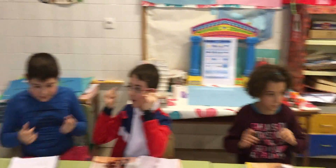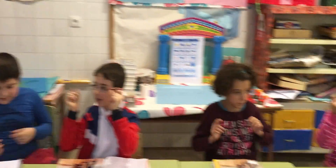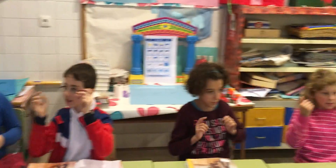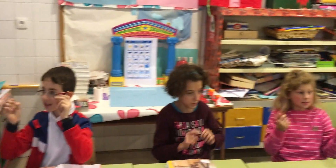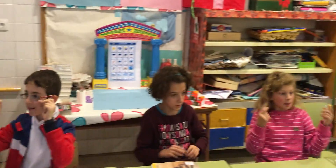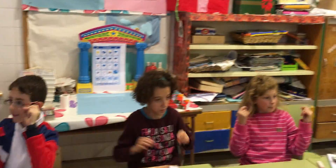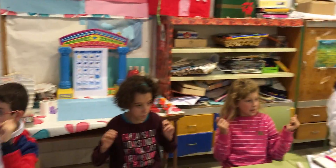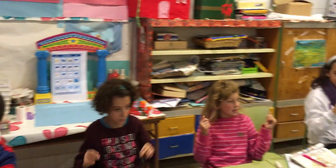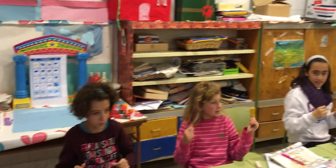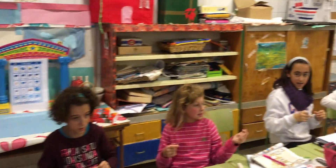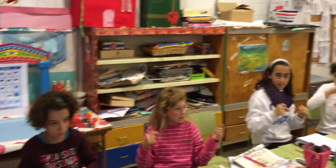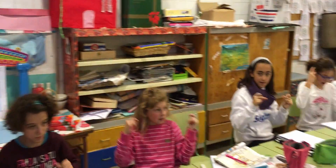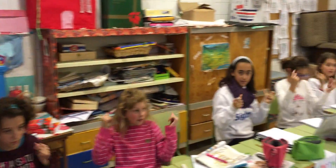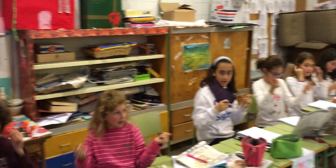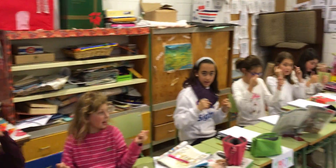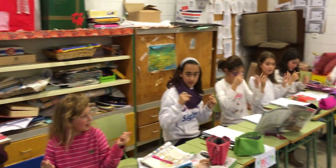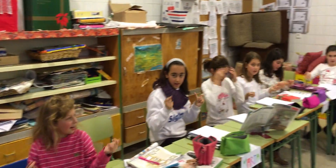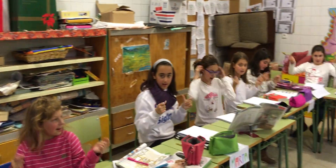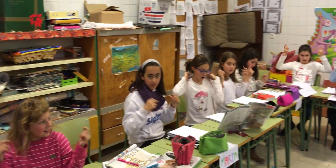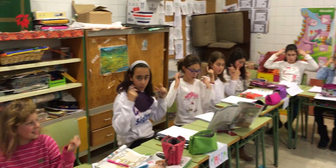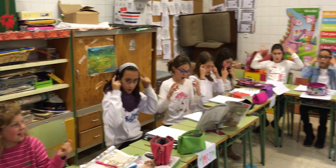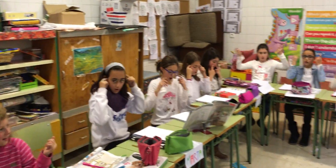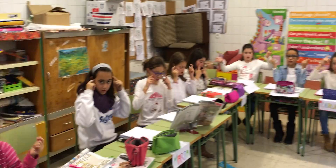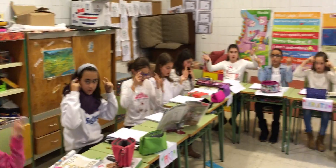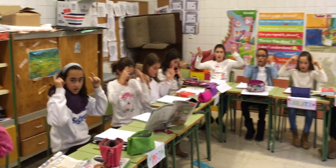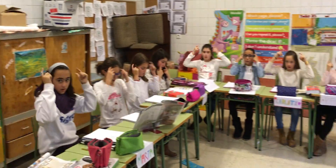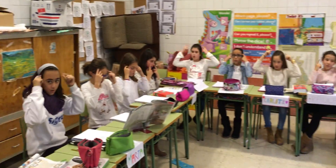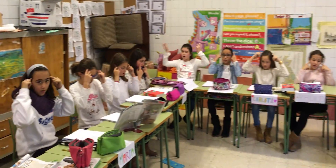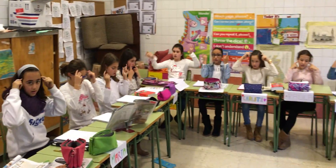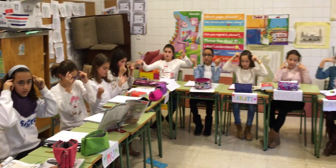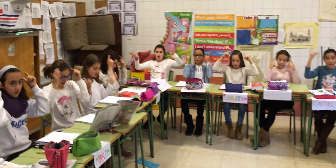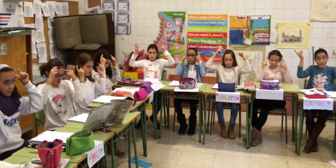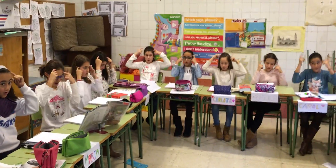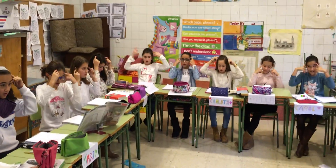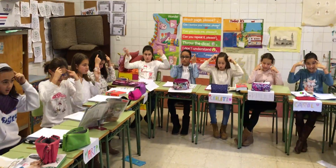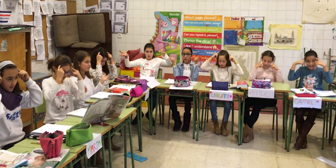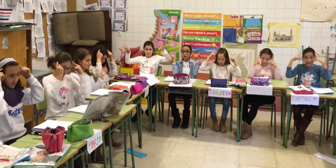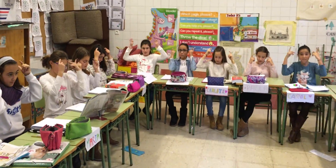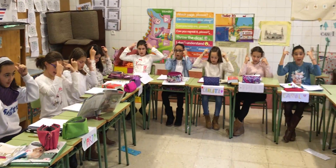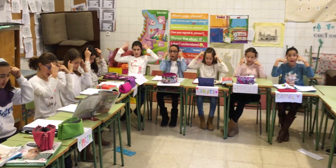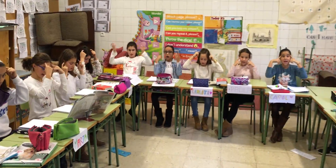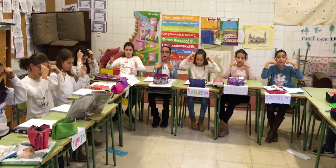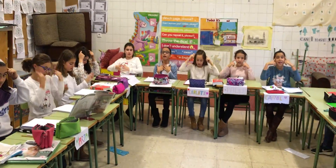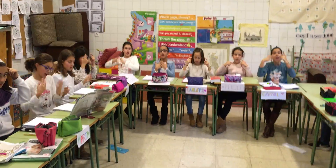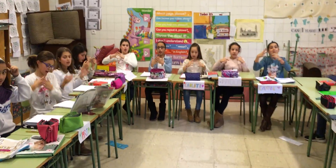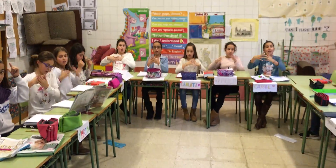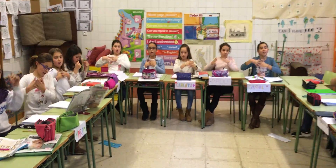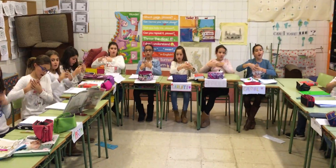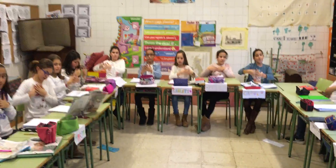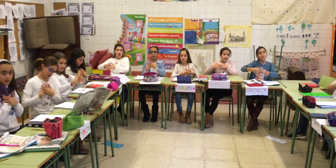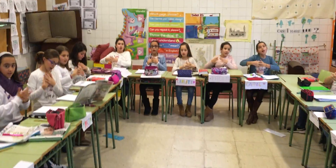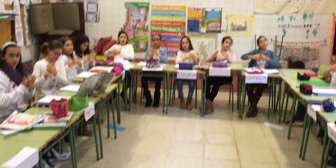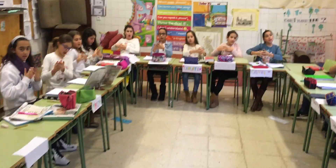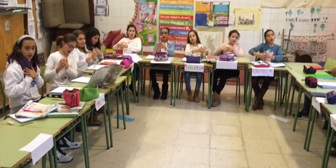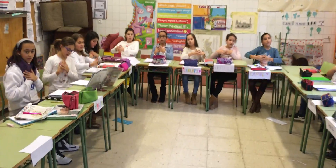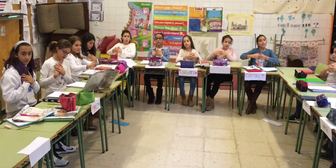peace, peace in my fingers Words, words, words in my hair I've got love,